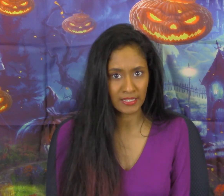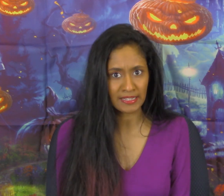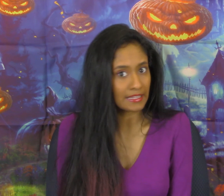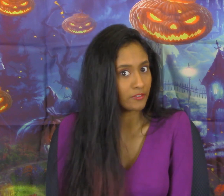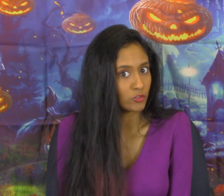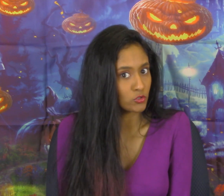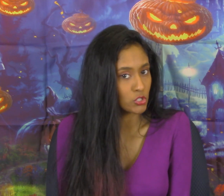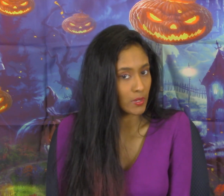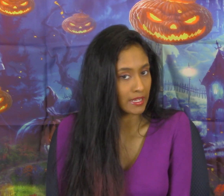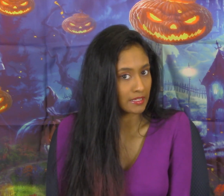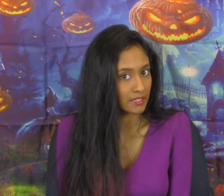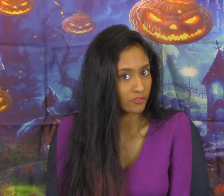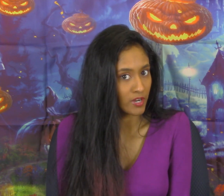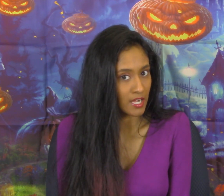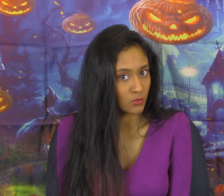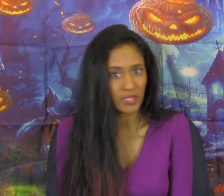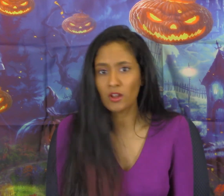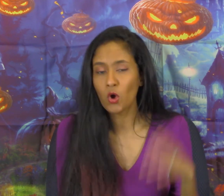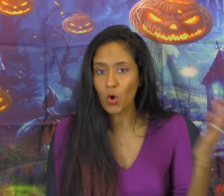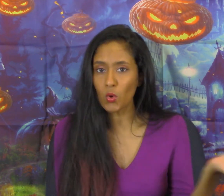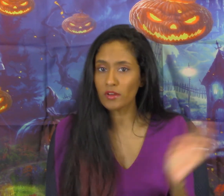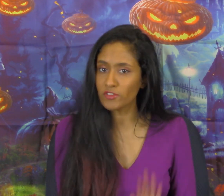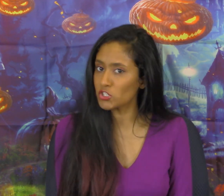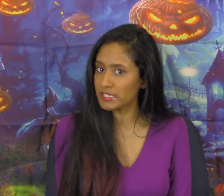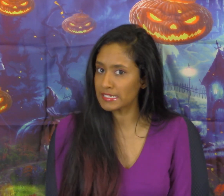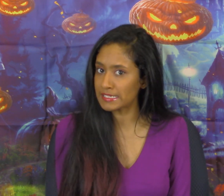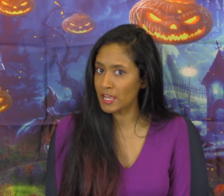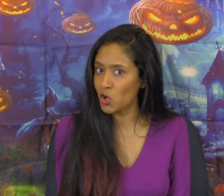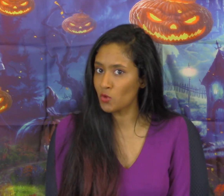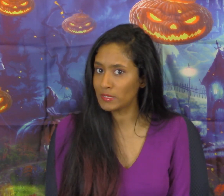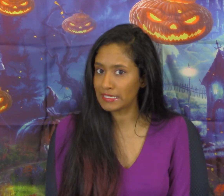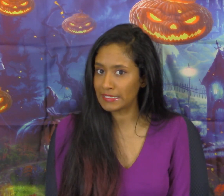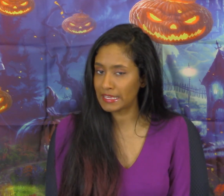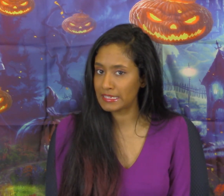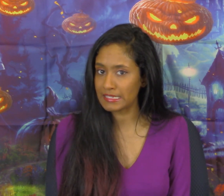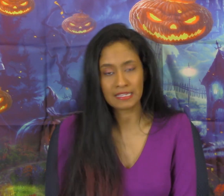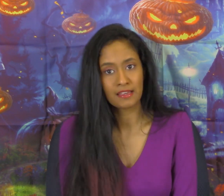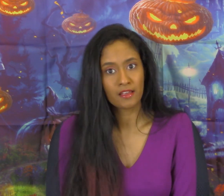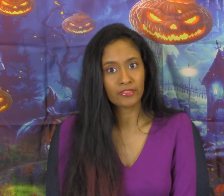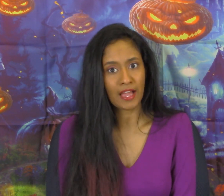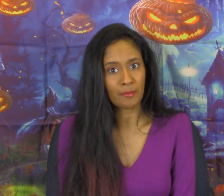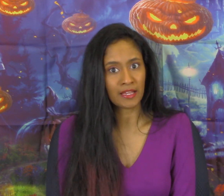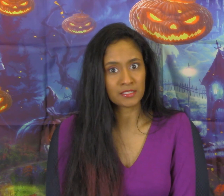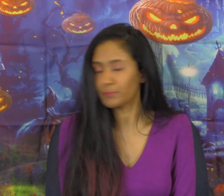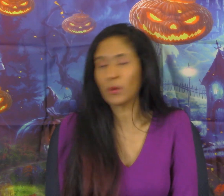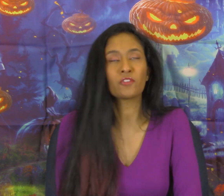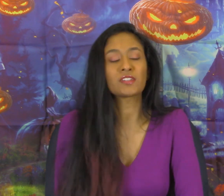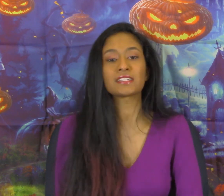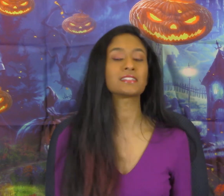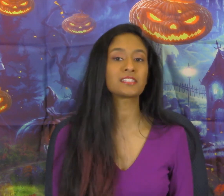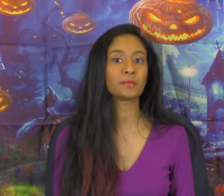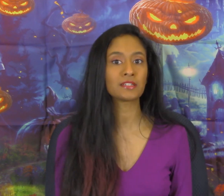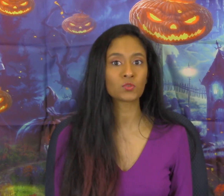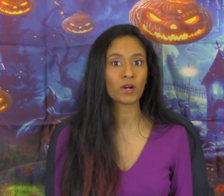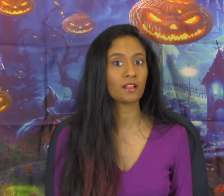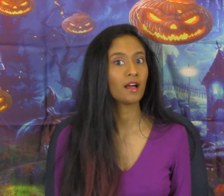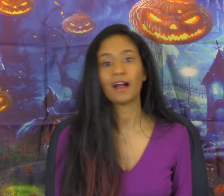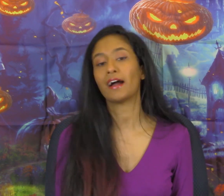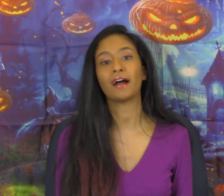if you're doing anything for Halloween. Or if you're just going to stay home and eat cake Candy That makes perfect sense to me as well. I